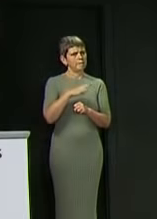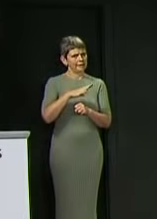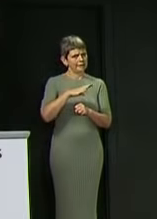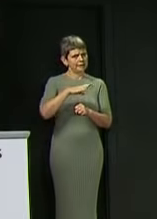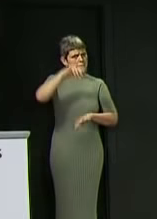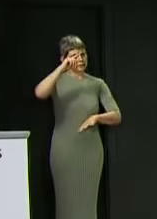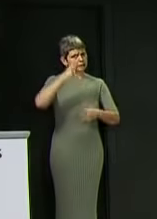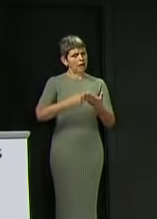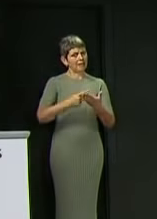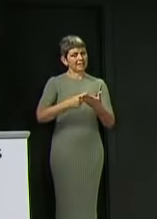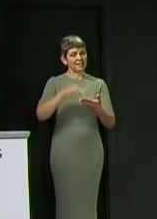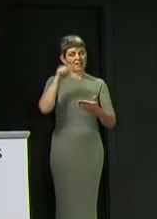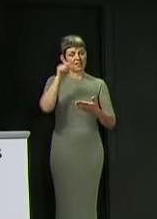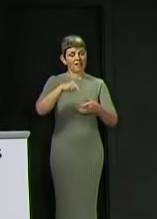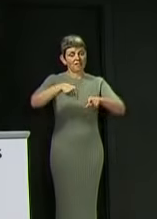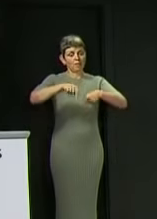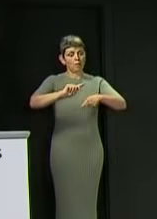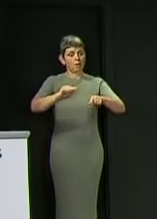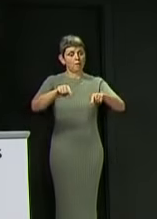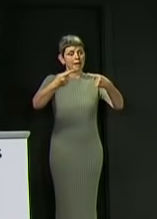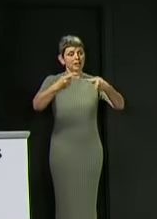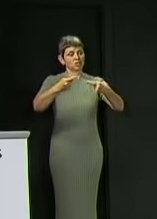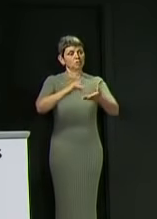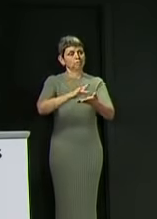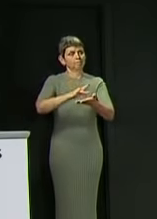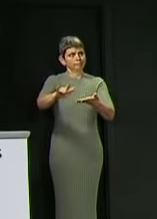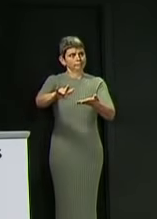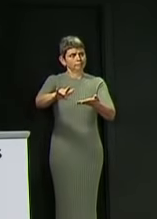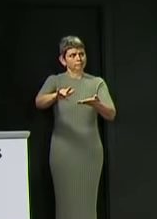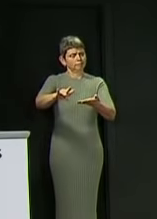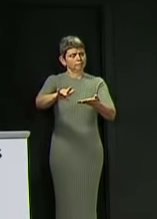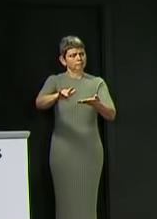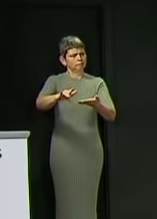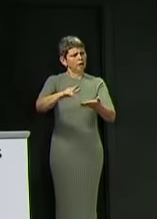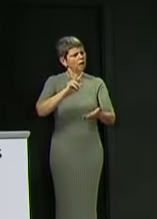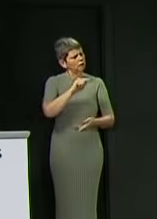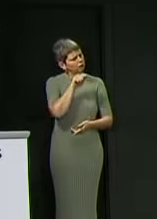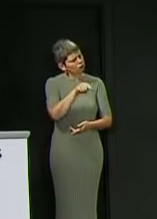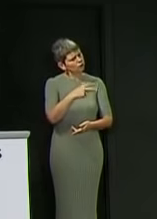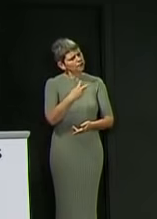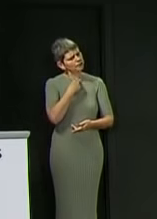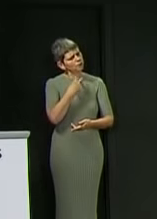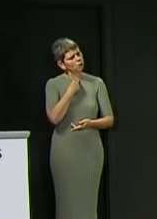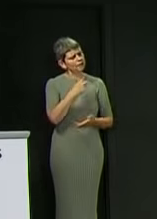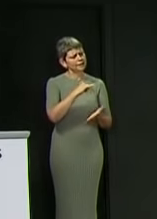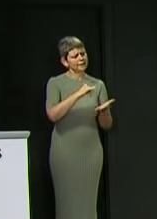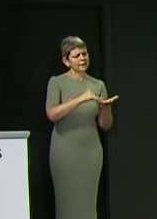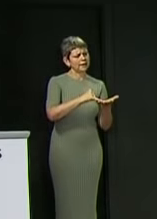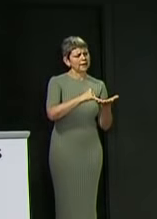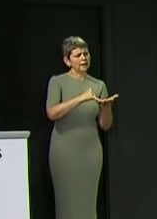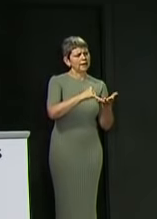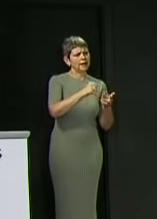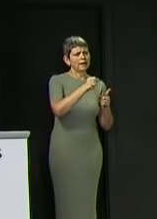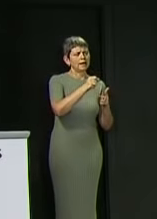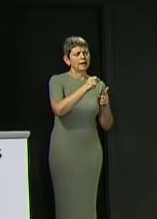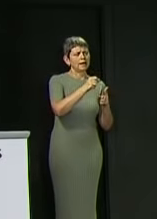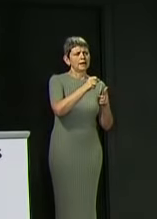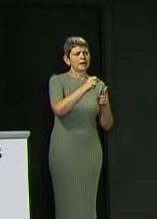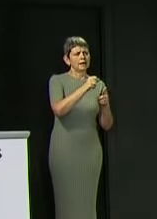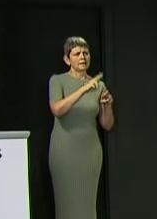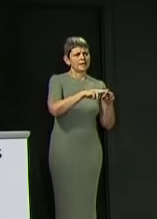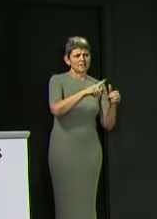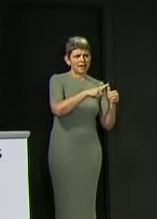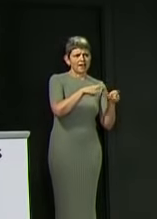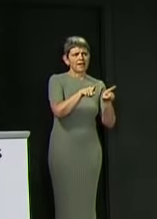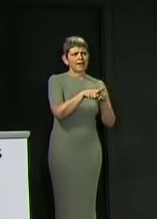disappointed that the Football Authorities initially didn't decide to come to that conclusion on their own? And obviously it will usually be for the Football